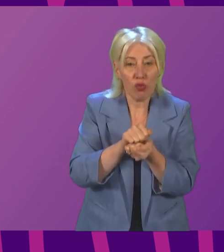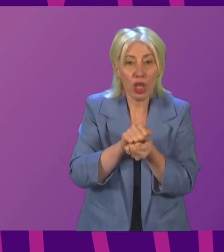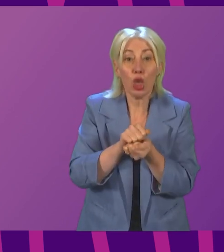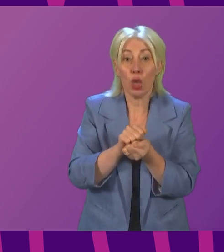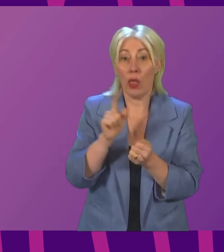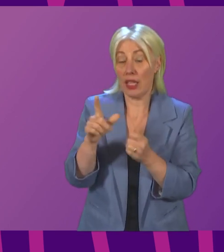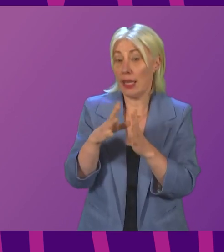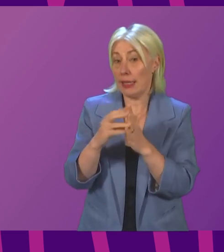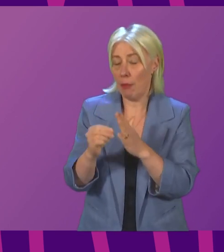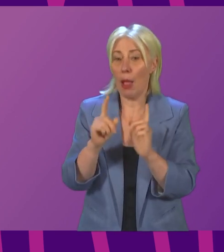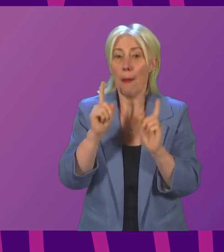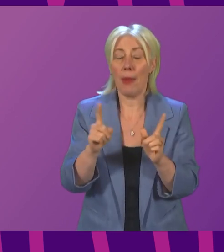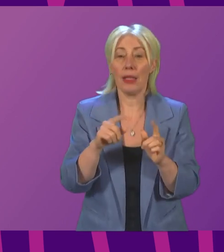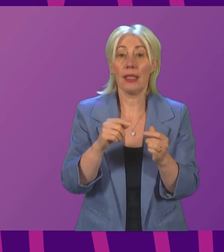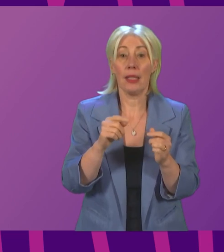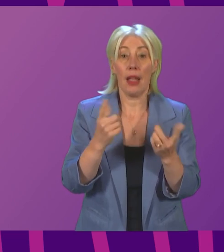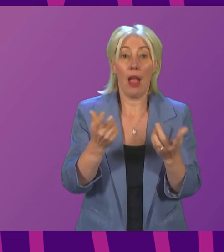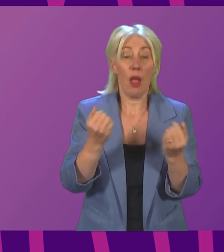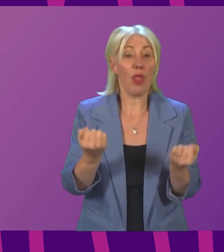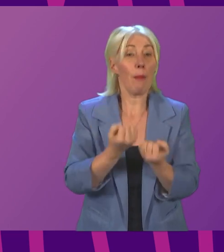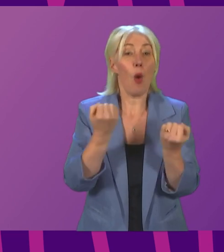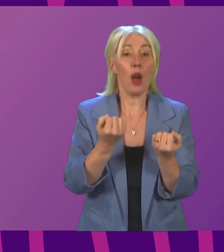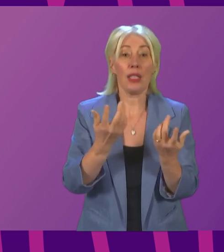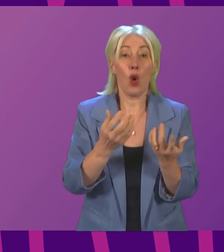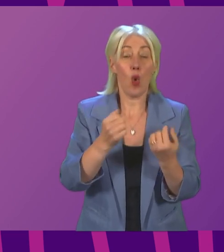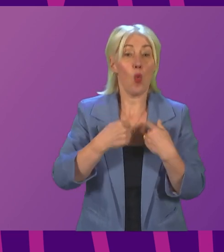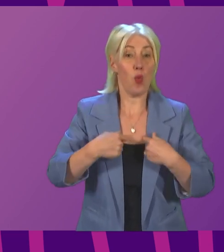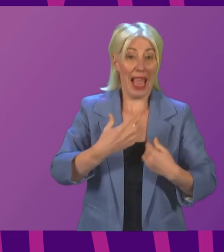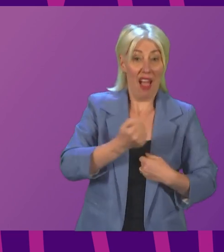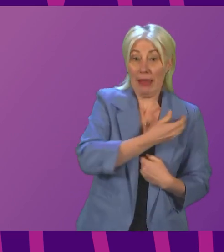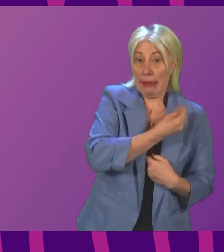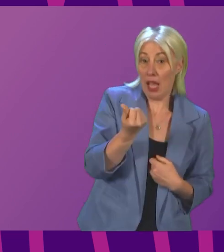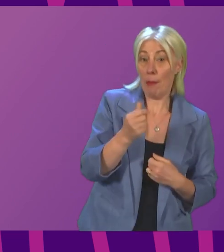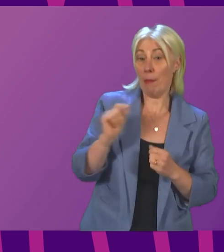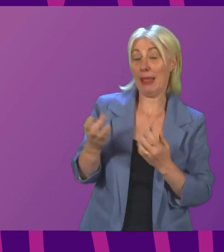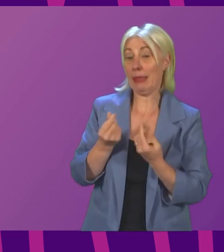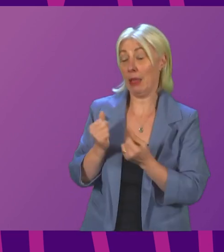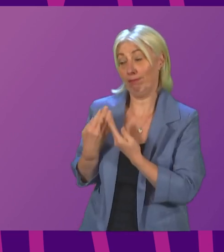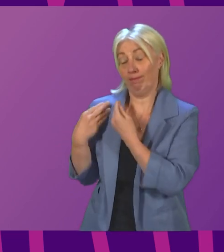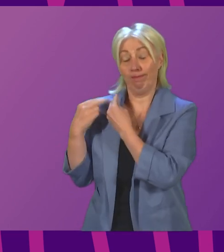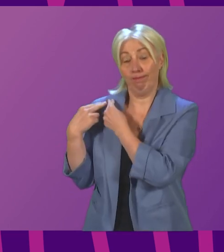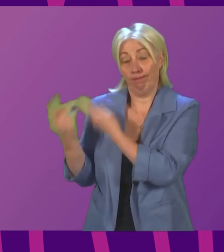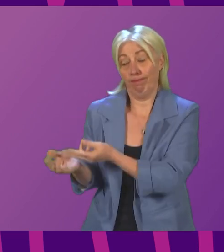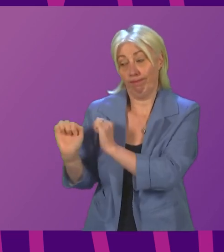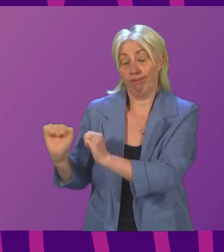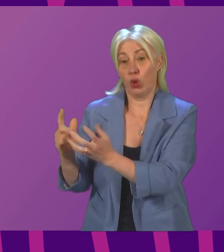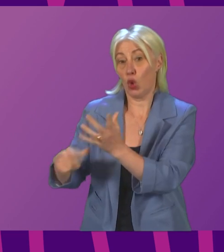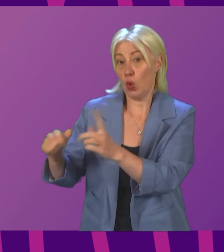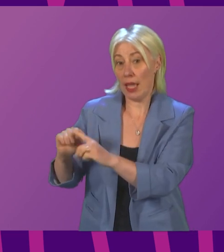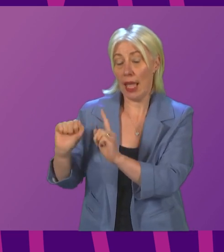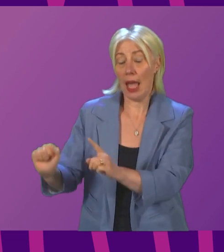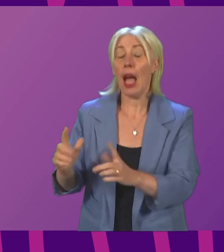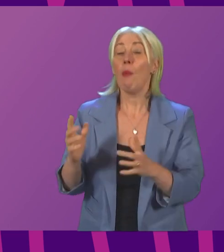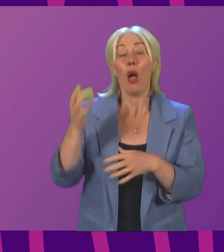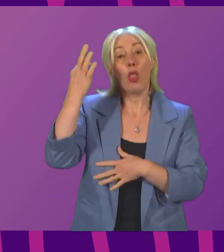do have a situation where the powers span devolved and reserved responsibilities so we need to see action and that's a point that the Committee on Climate Change